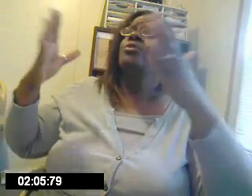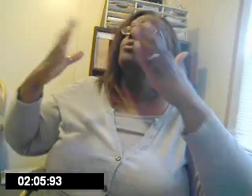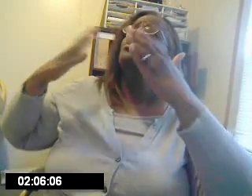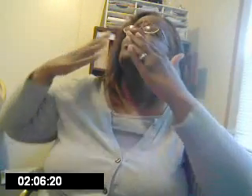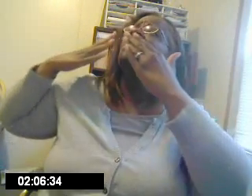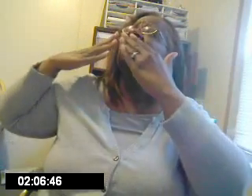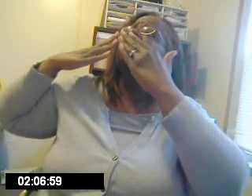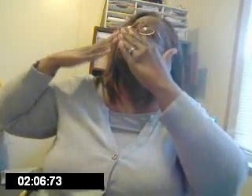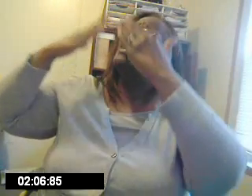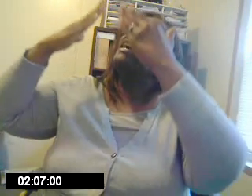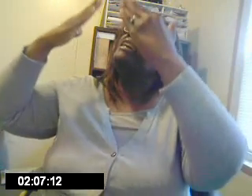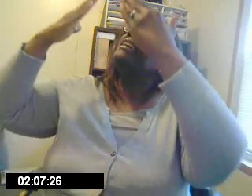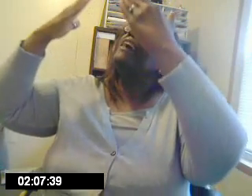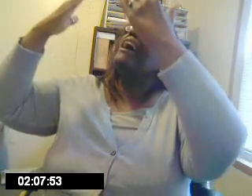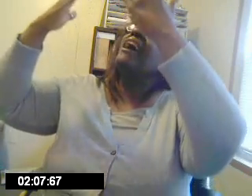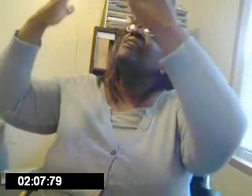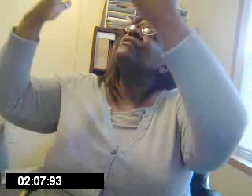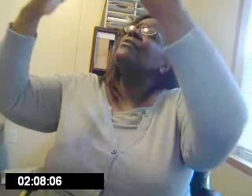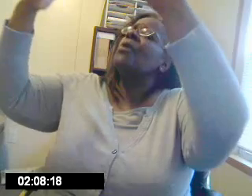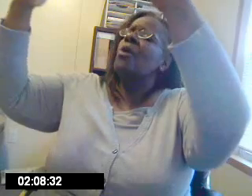thank God for.